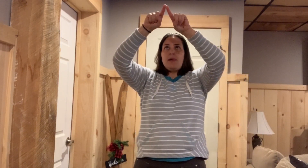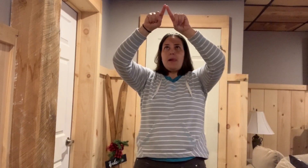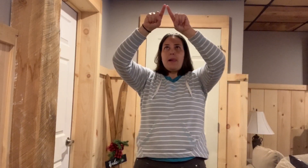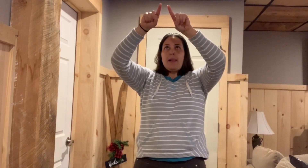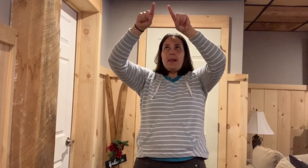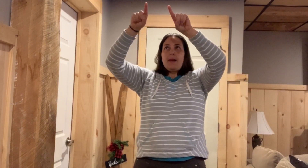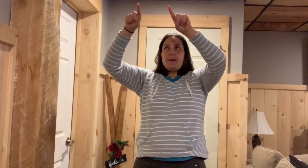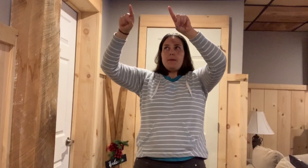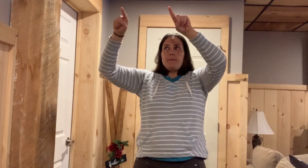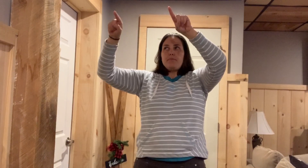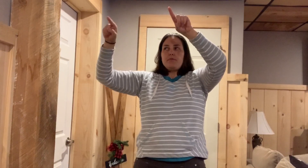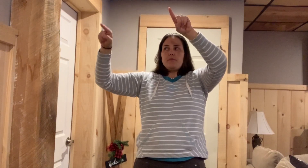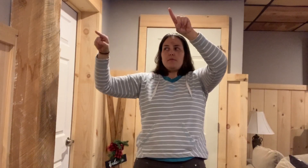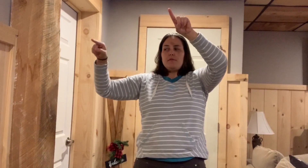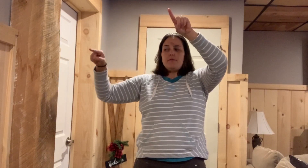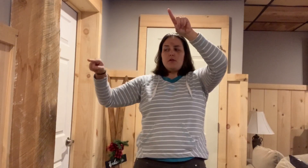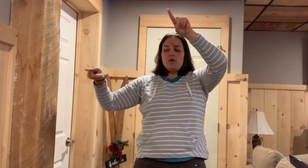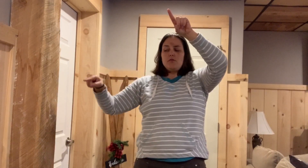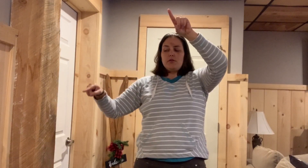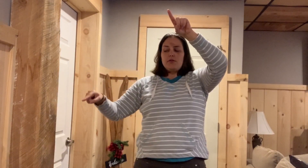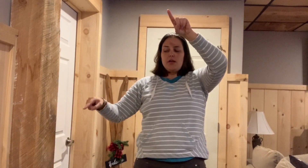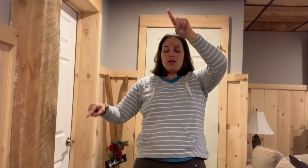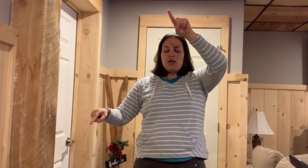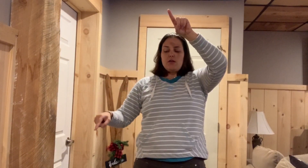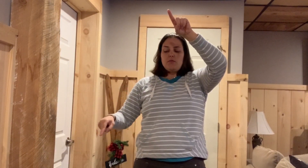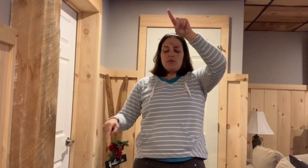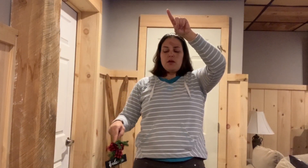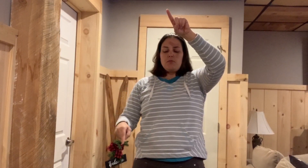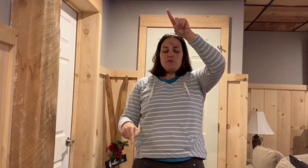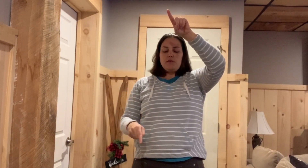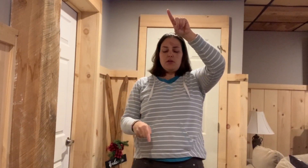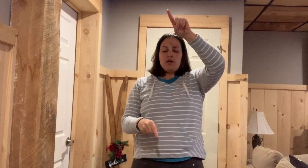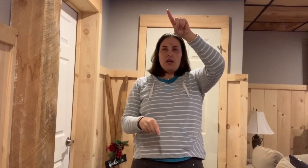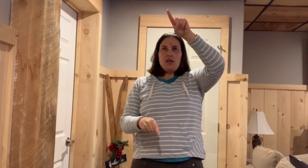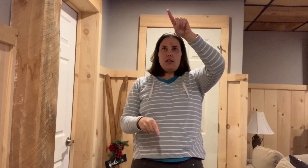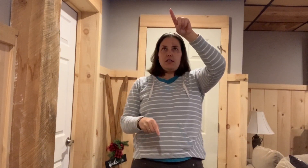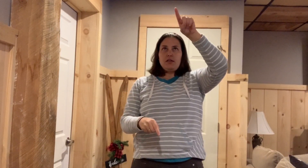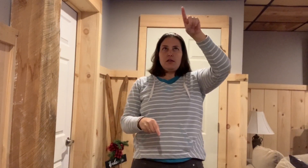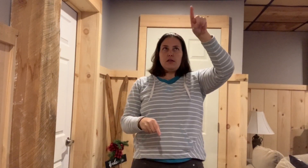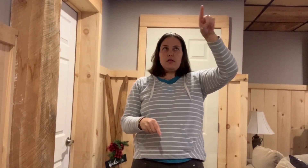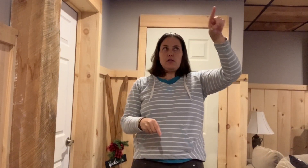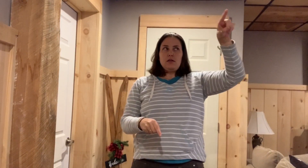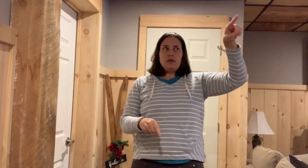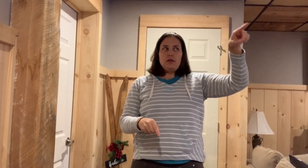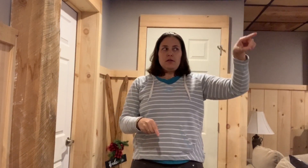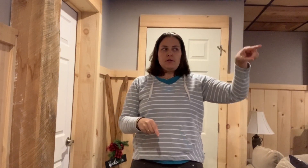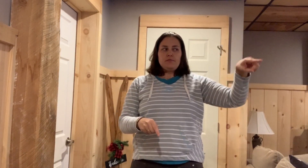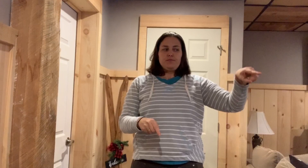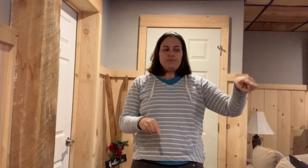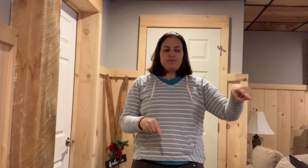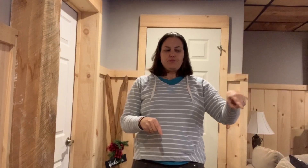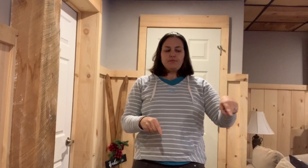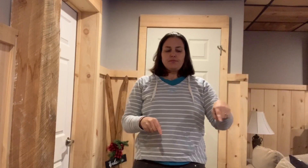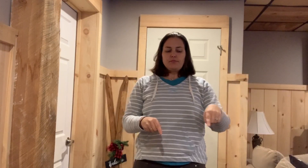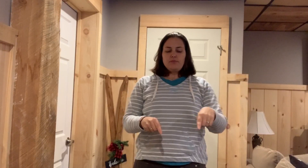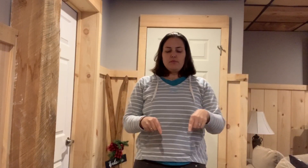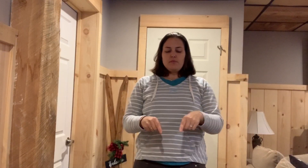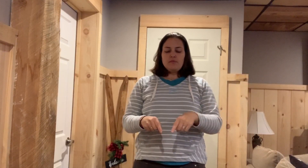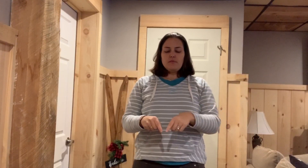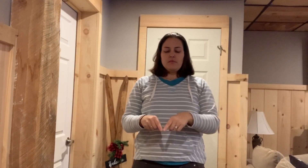eyeballs and notice if your eyes are following your fingers smoothly or not. The key is that you want to have a smooth pursuit of your eyes to